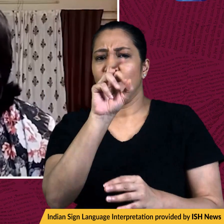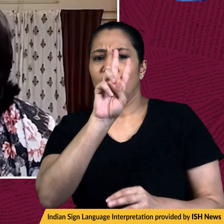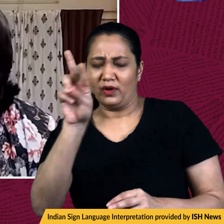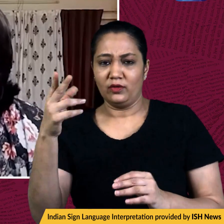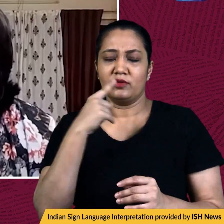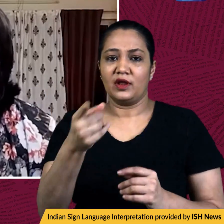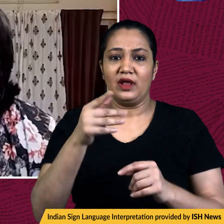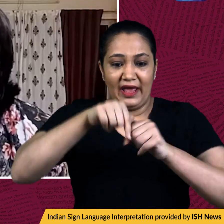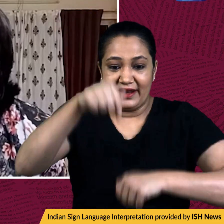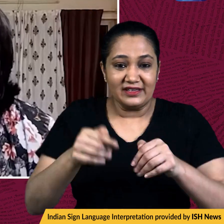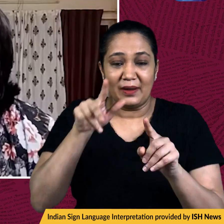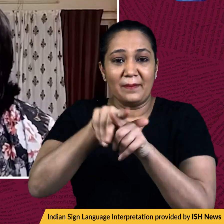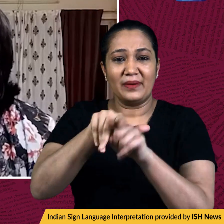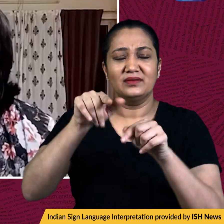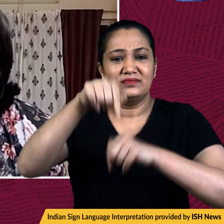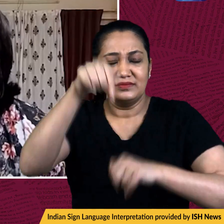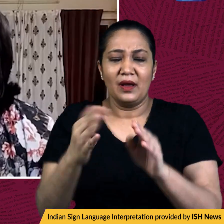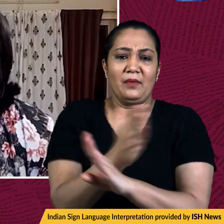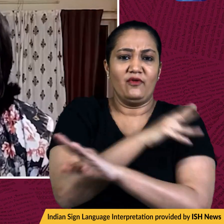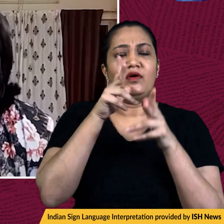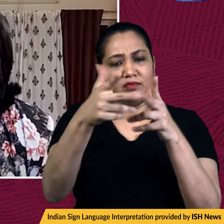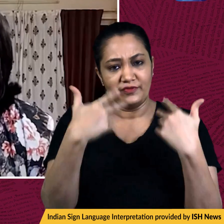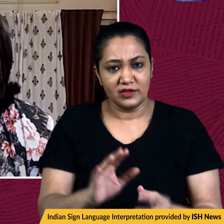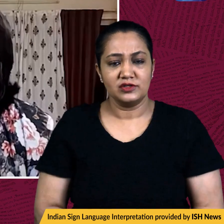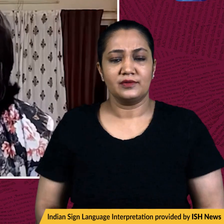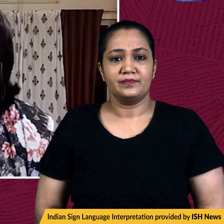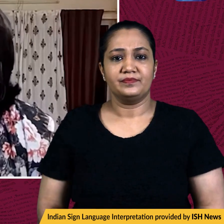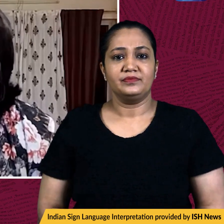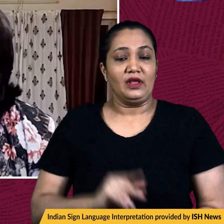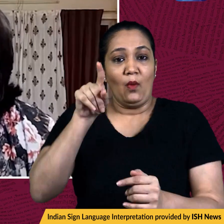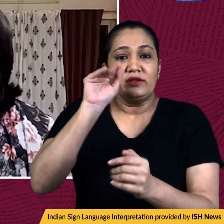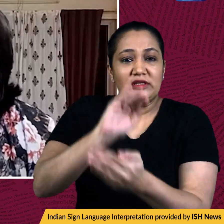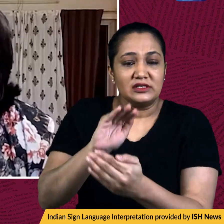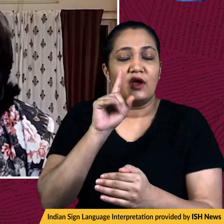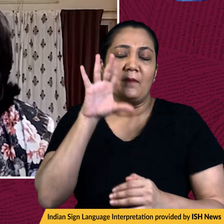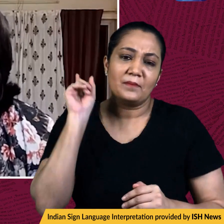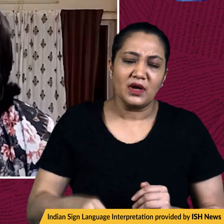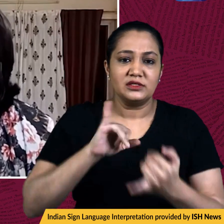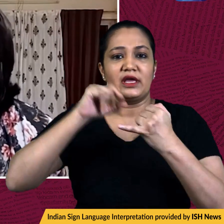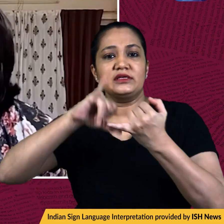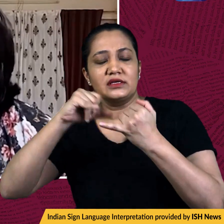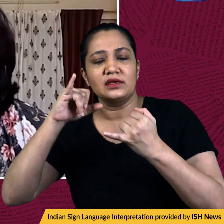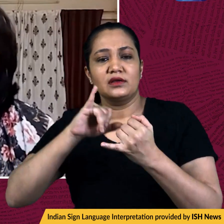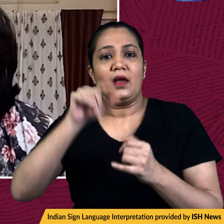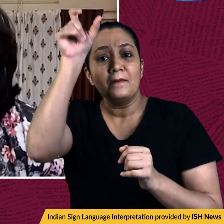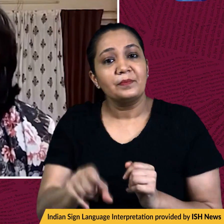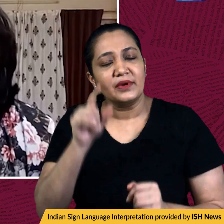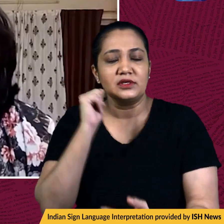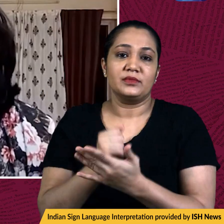ahead of the recently concluded of a 30 post in Tamil Nadu, reserving the post for a scheduled caste woman. She was also one of the youngest